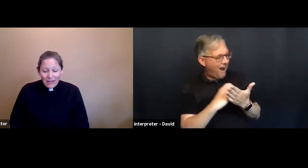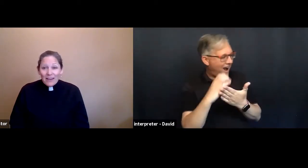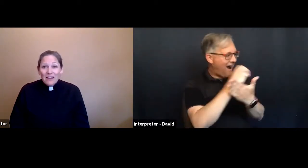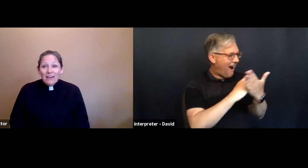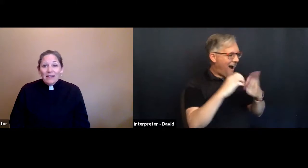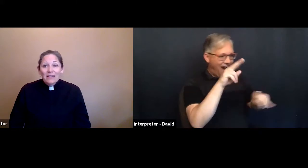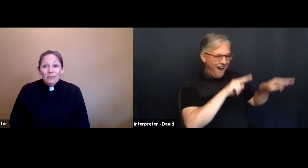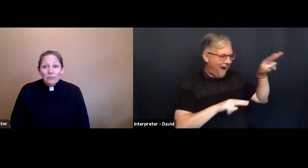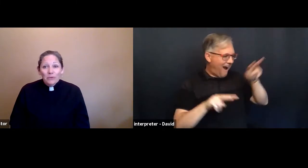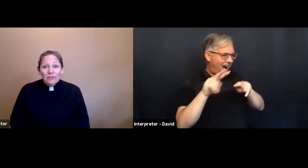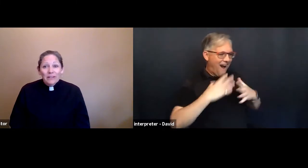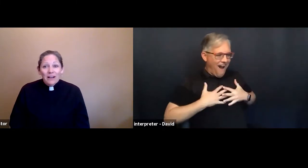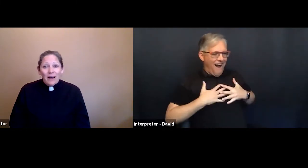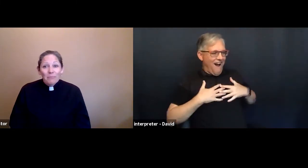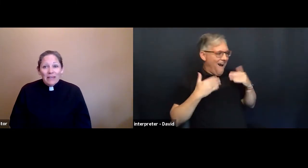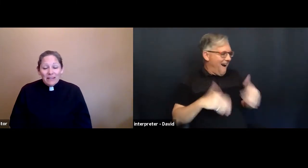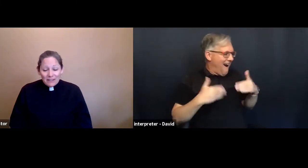in the world that God made.